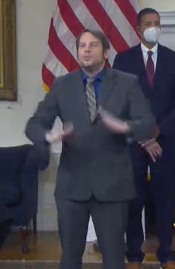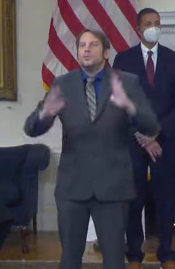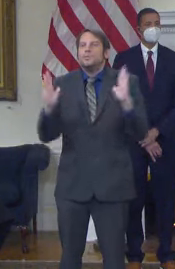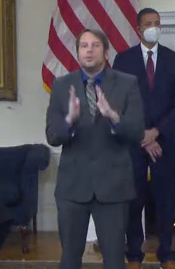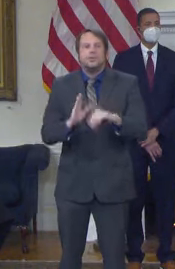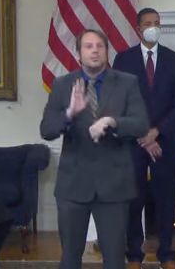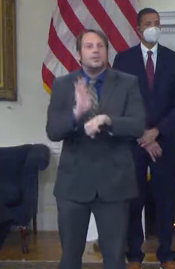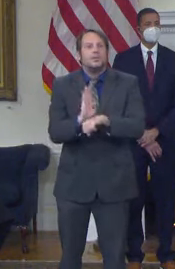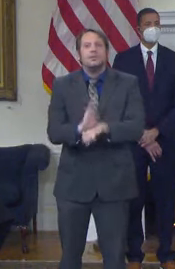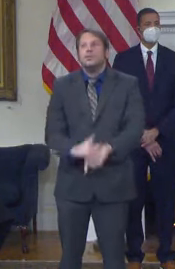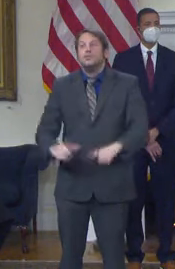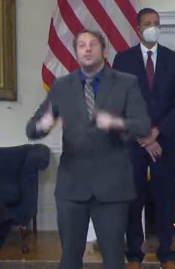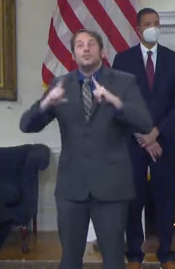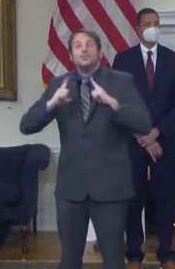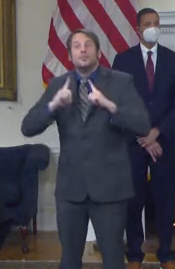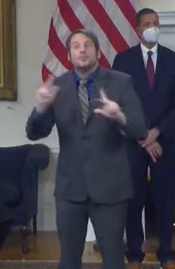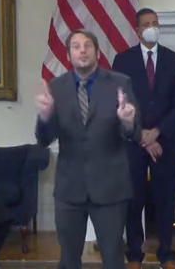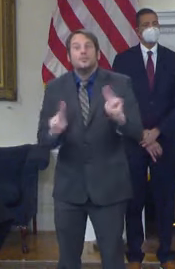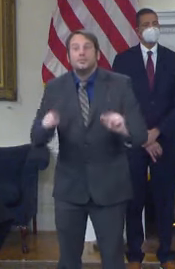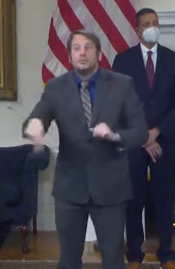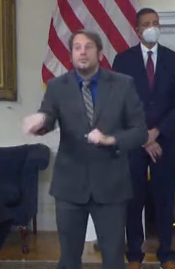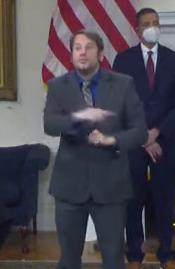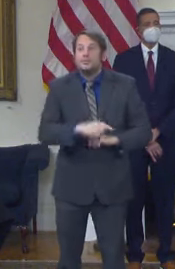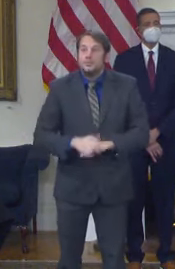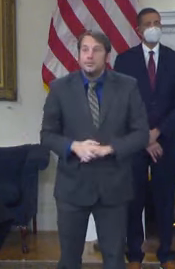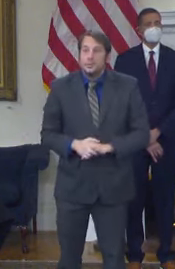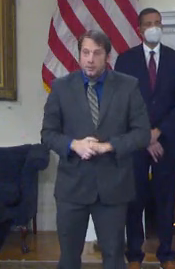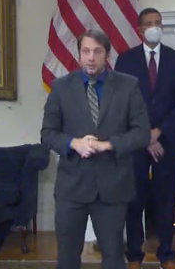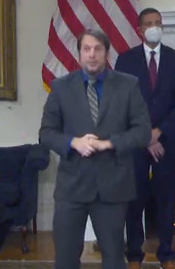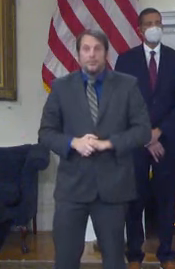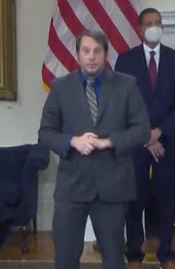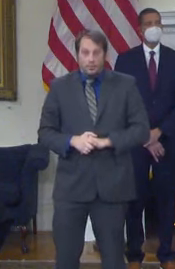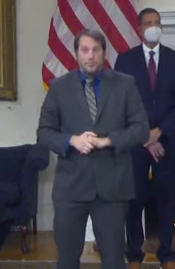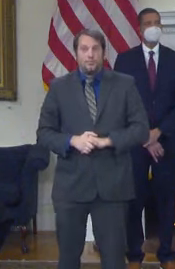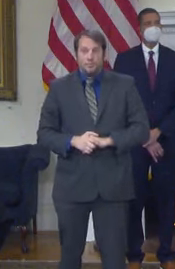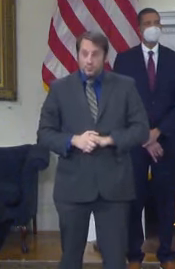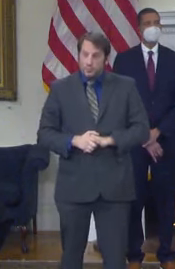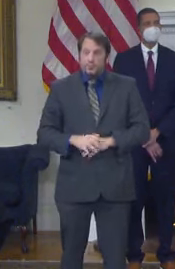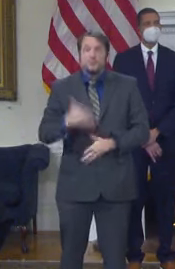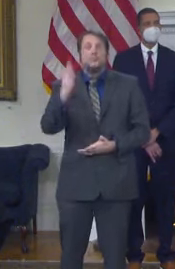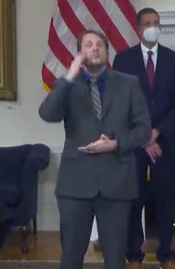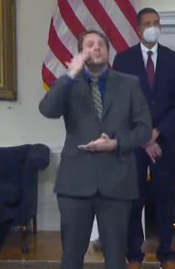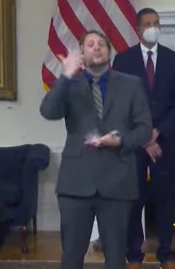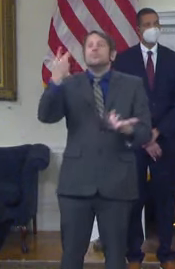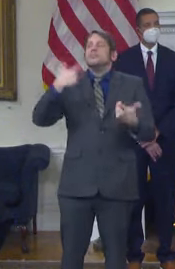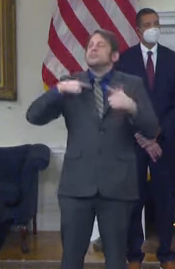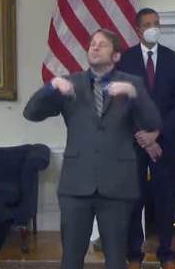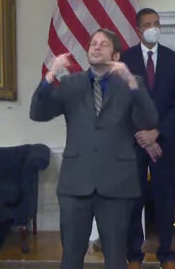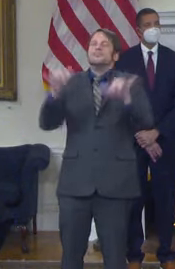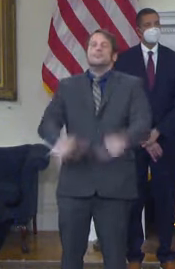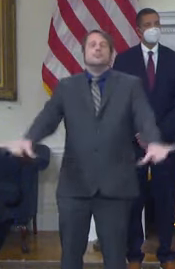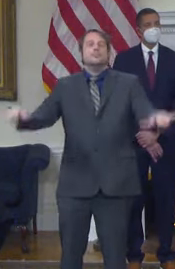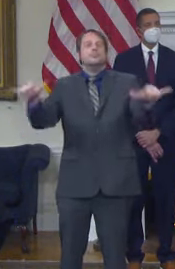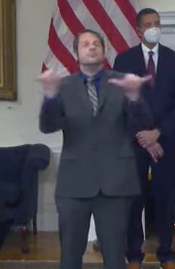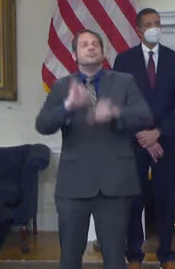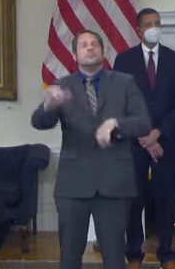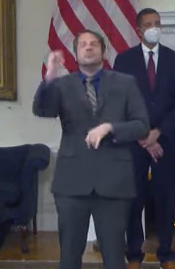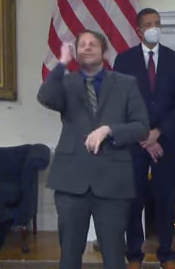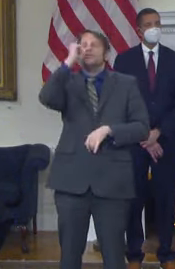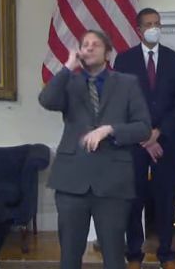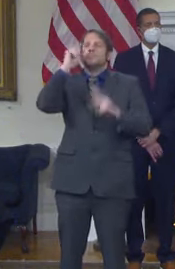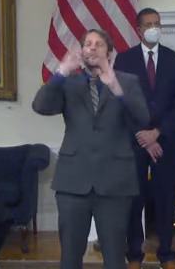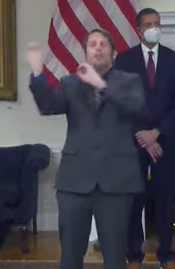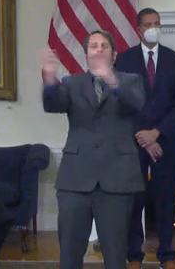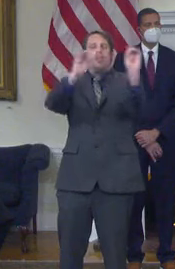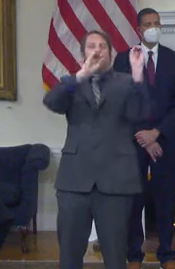I still hear nearly every day from folks who say, I love the state of Maryland, I've spent my whole